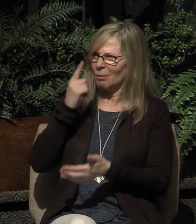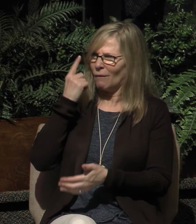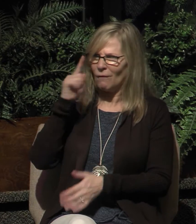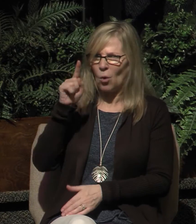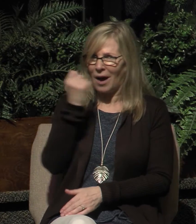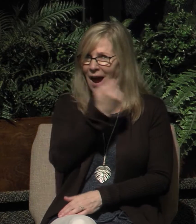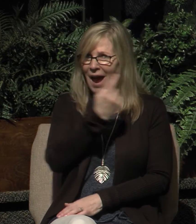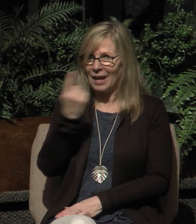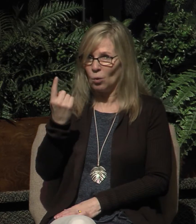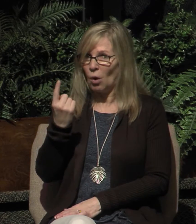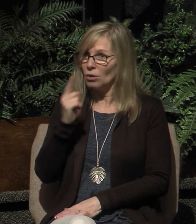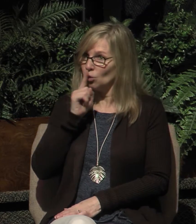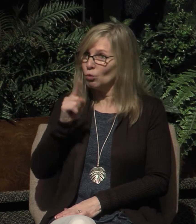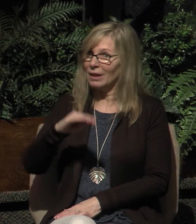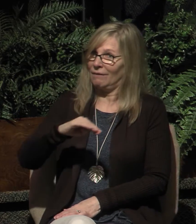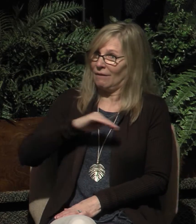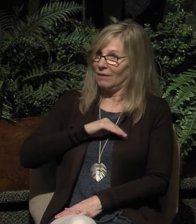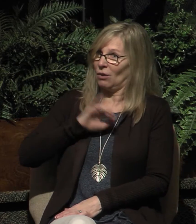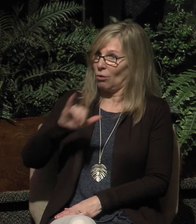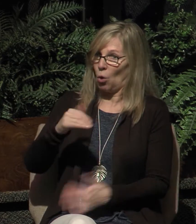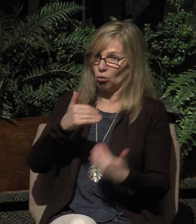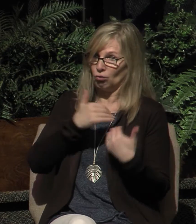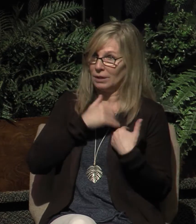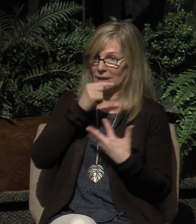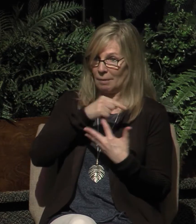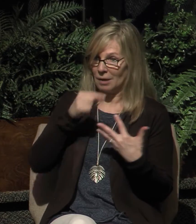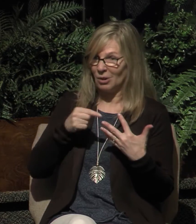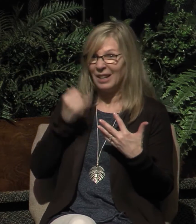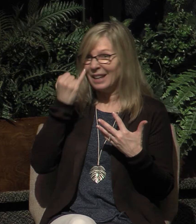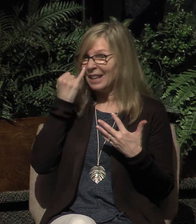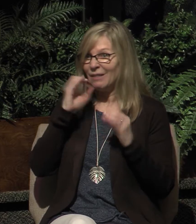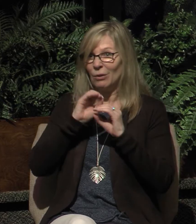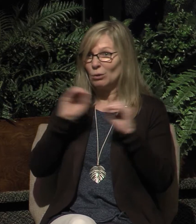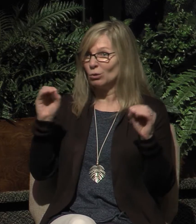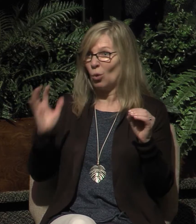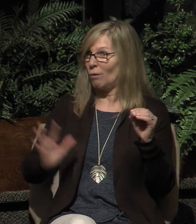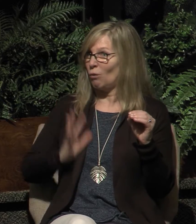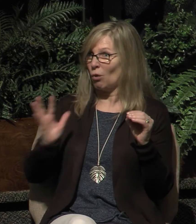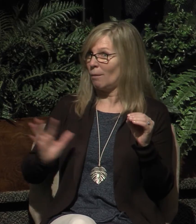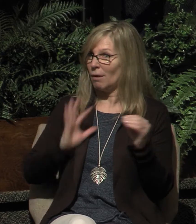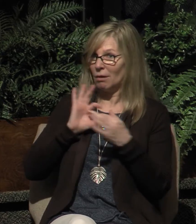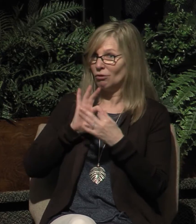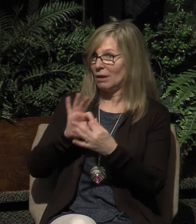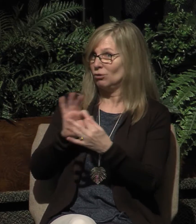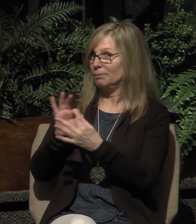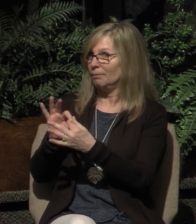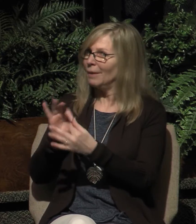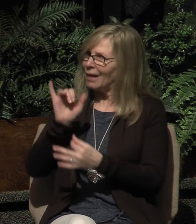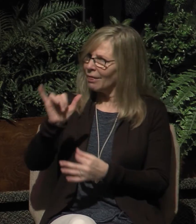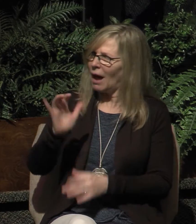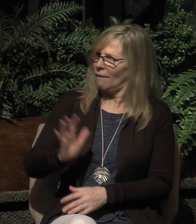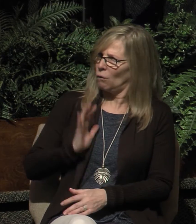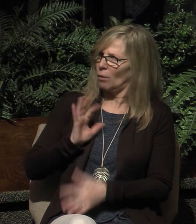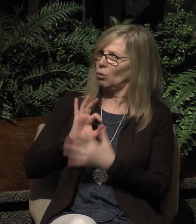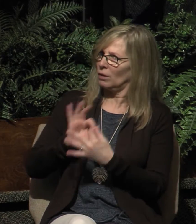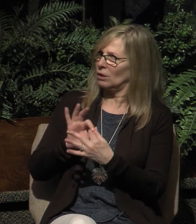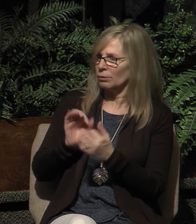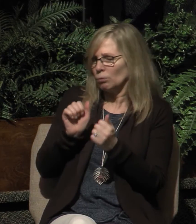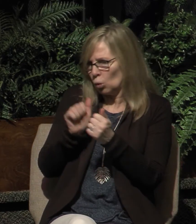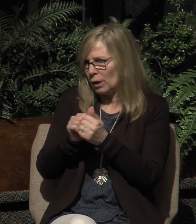believers without some kind of formal, regular, continuous relationship. That kind of relationship is provided by church membership.